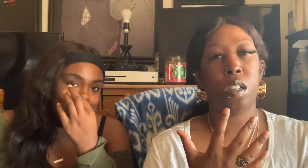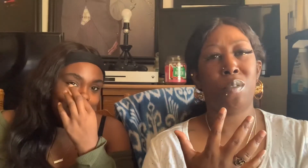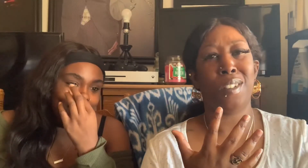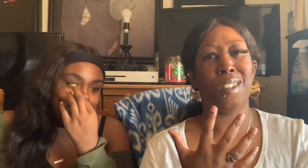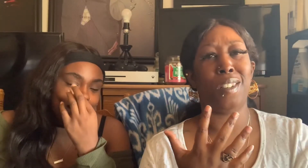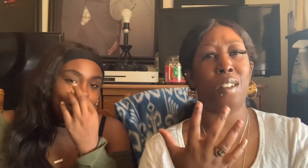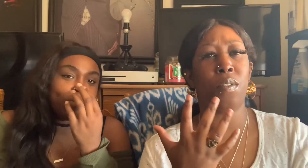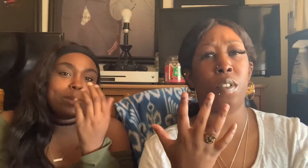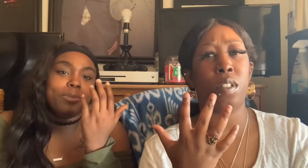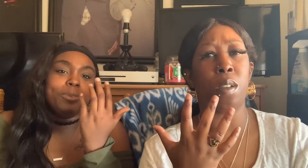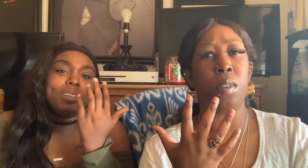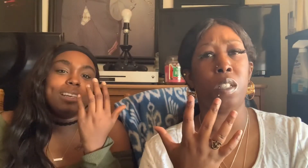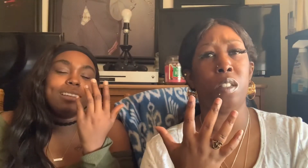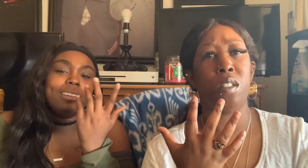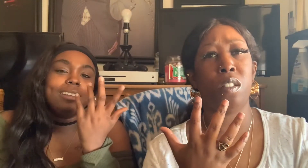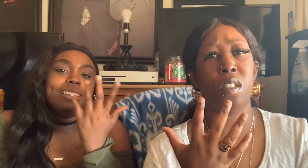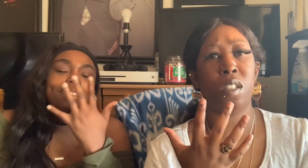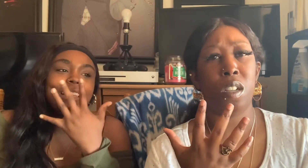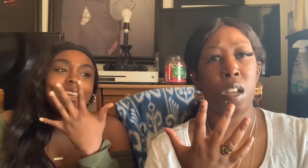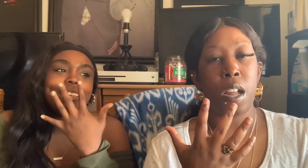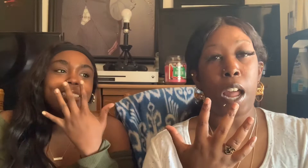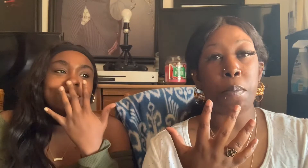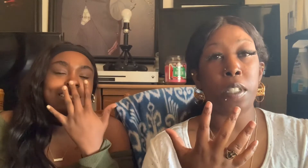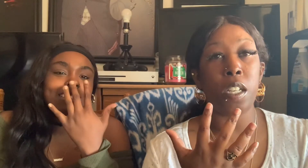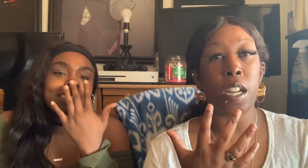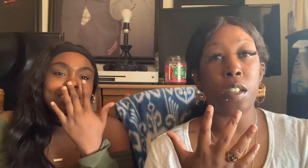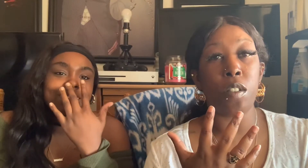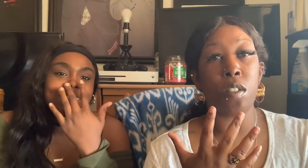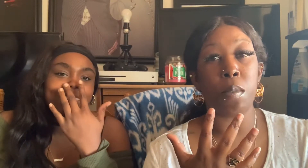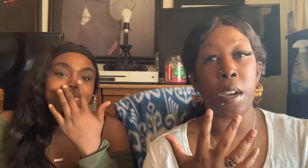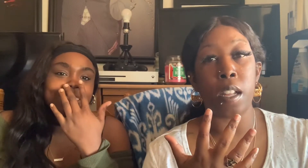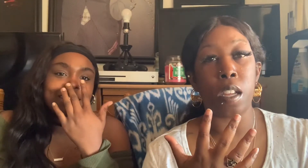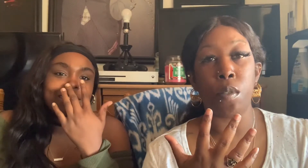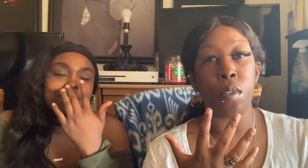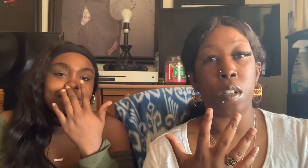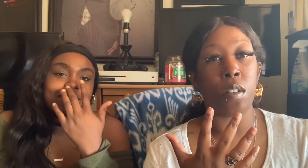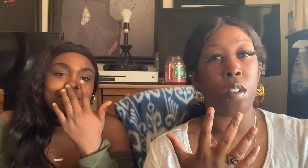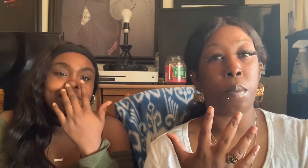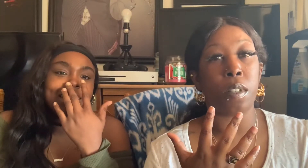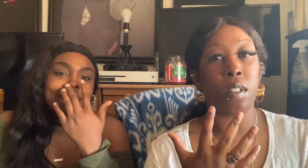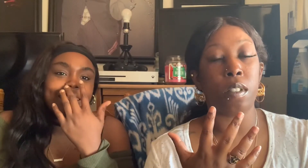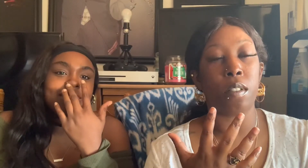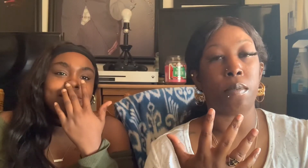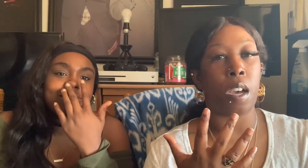What? I don't even know what that means. Like. Like pretending like you know somebody and you really don't know that person? Yeah. Nah.